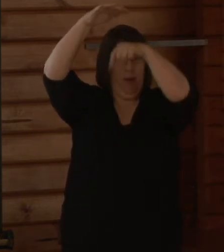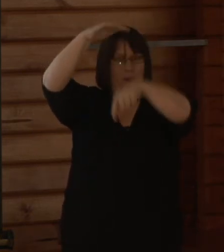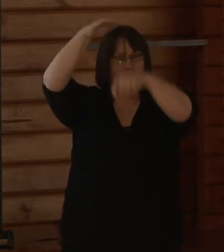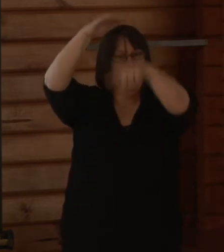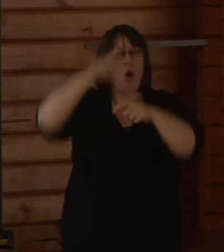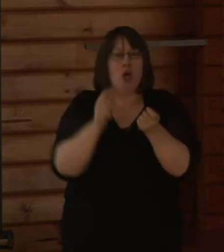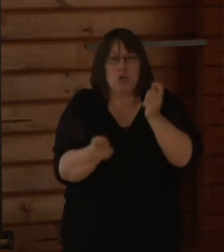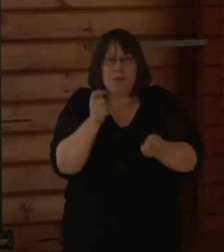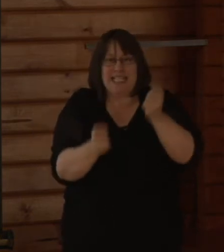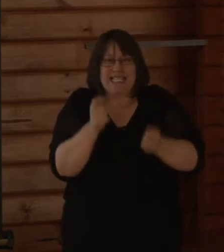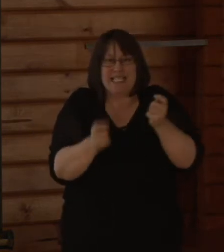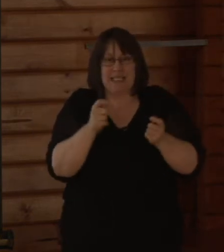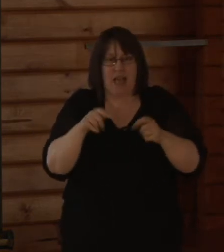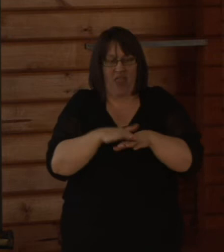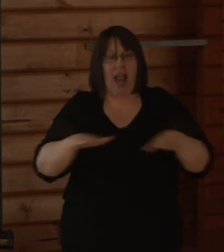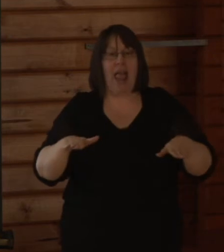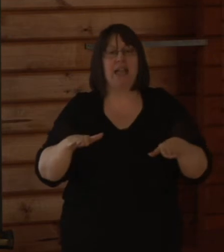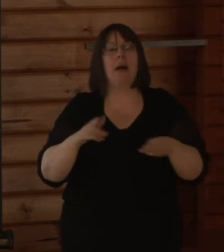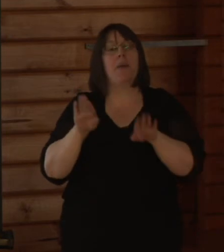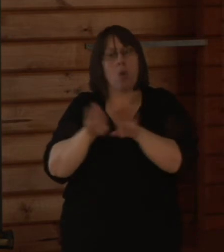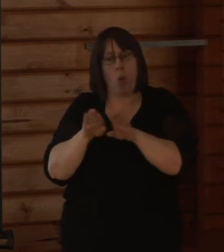And we consider tidal conditions.